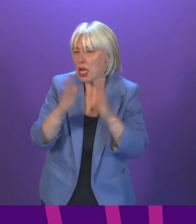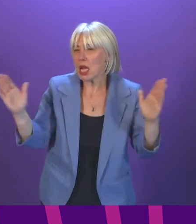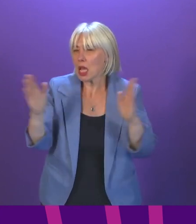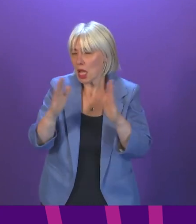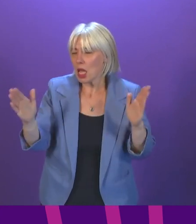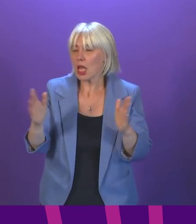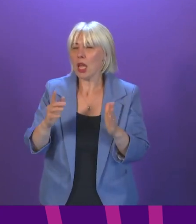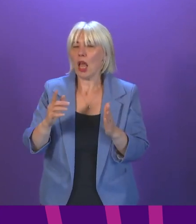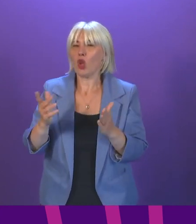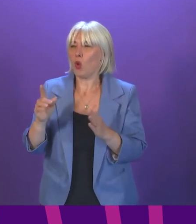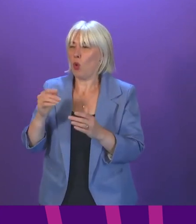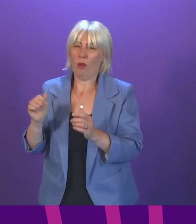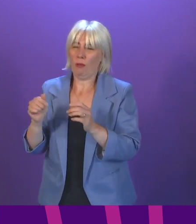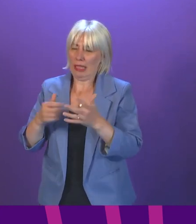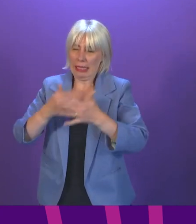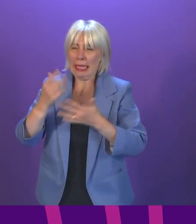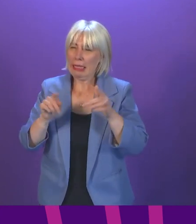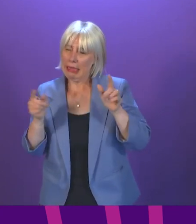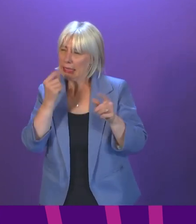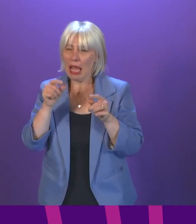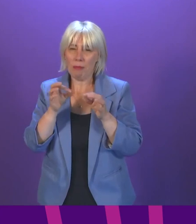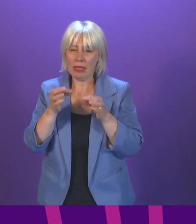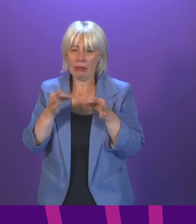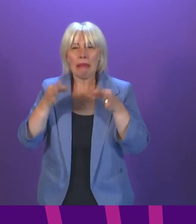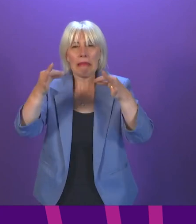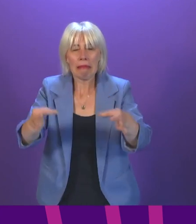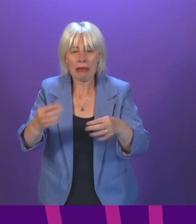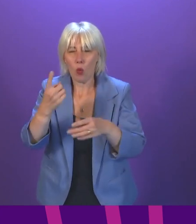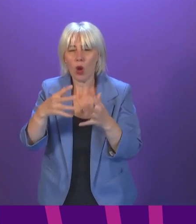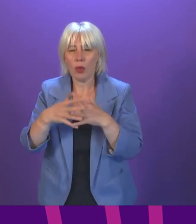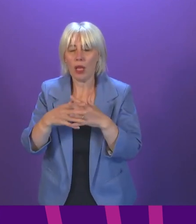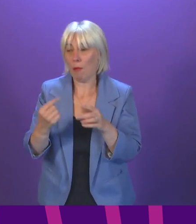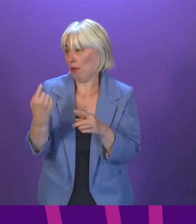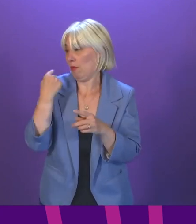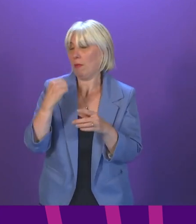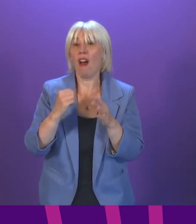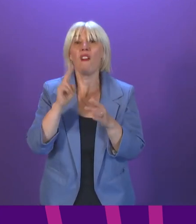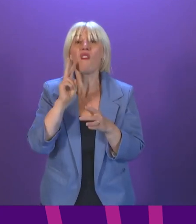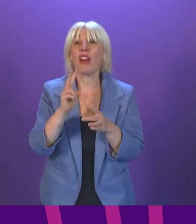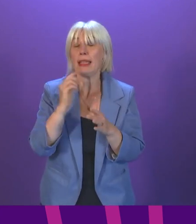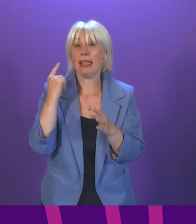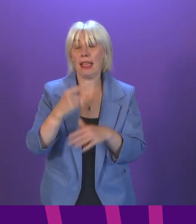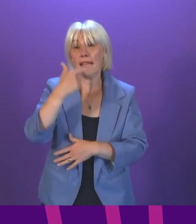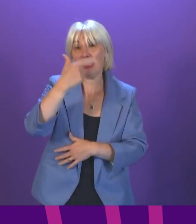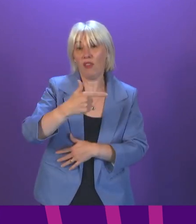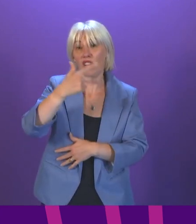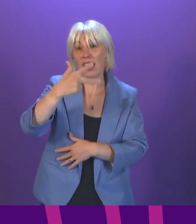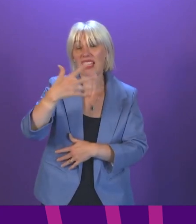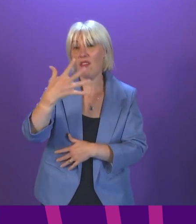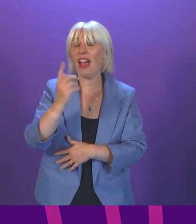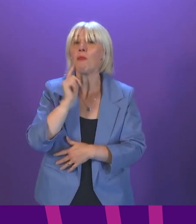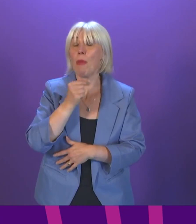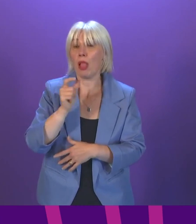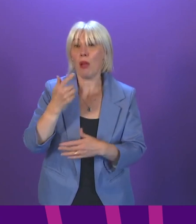into hospital data. But in the seven days up to last Friday, 785 people with